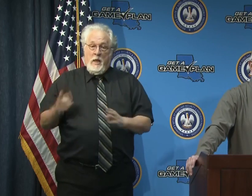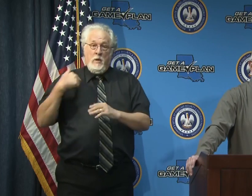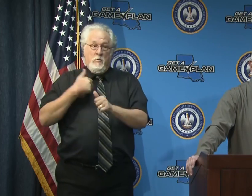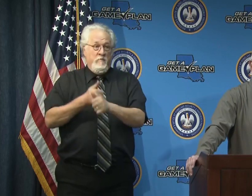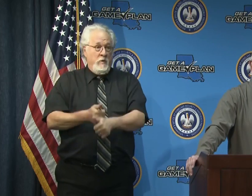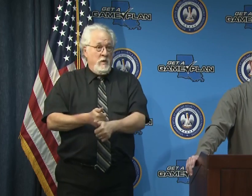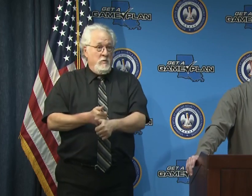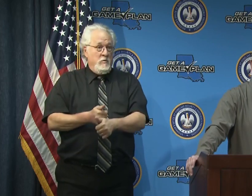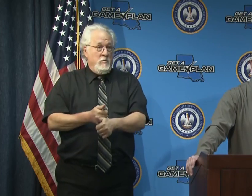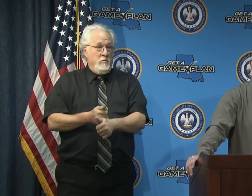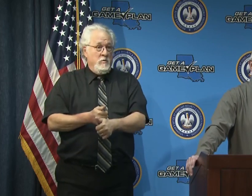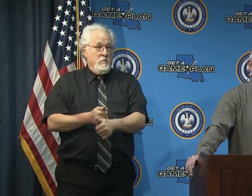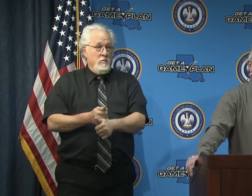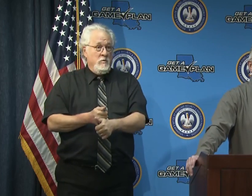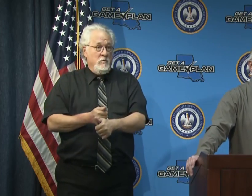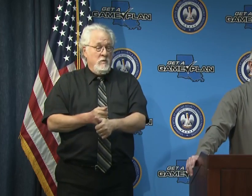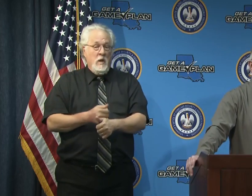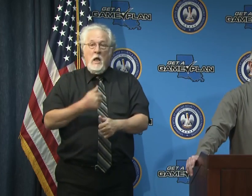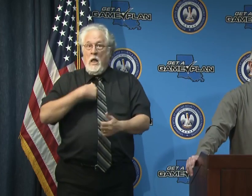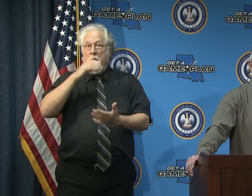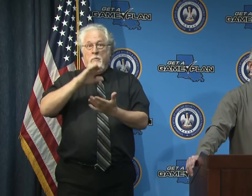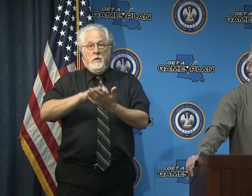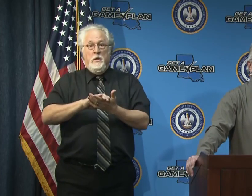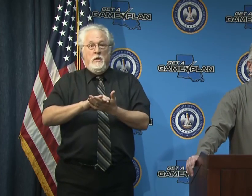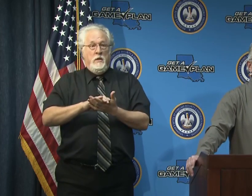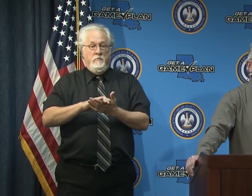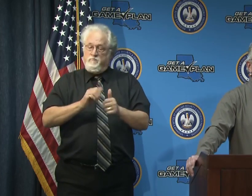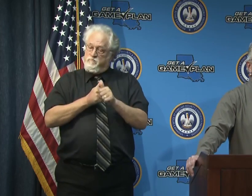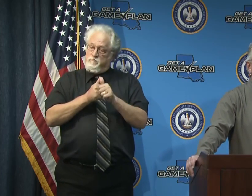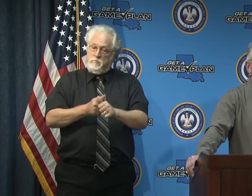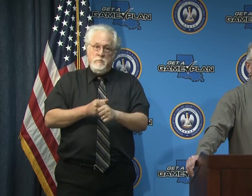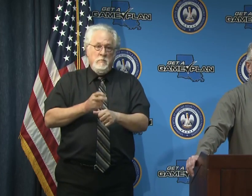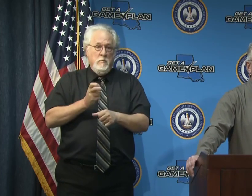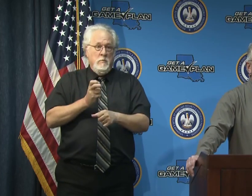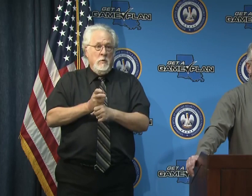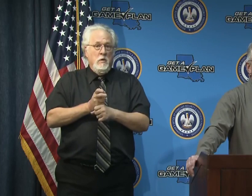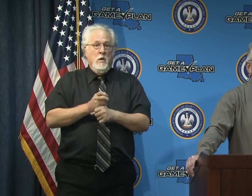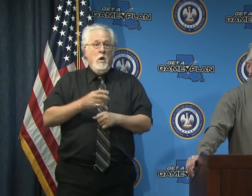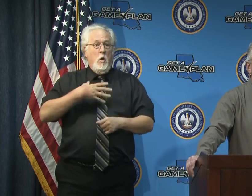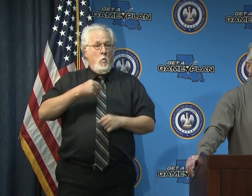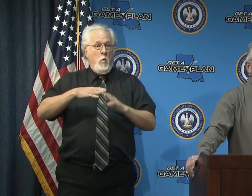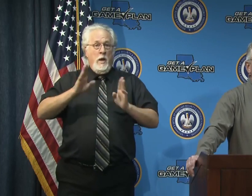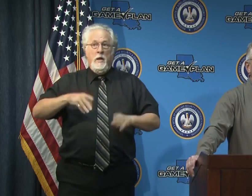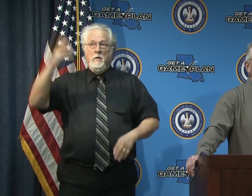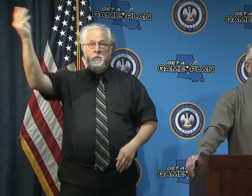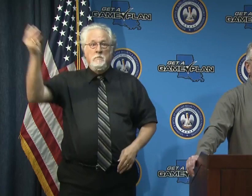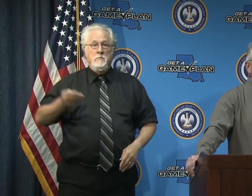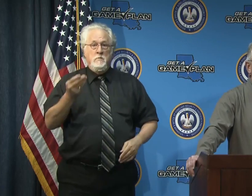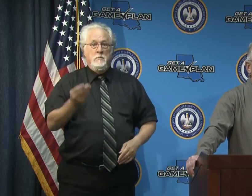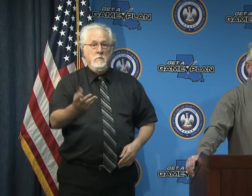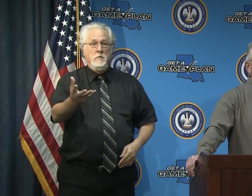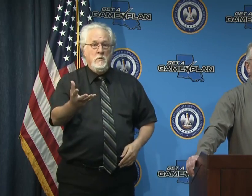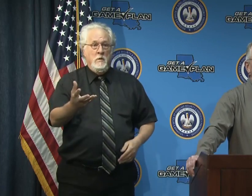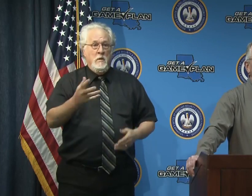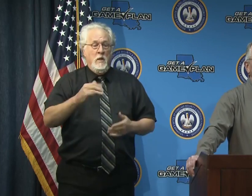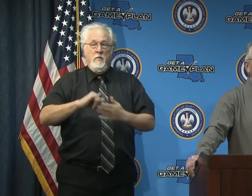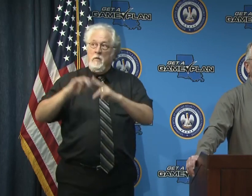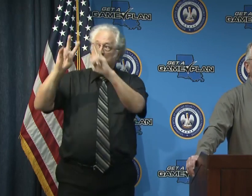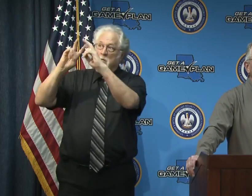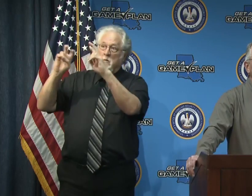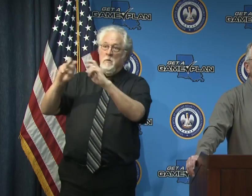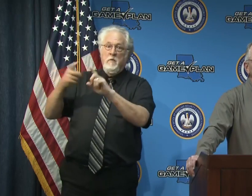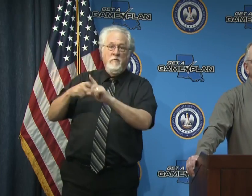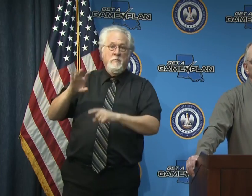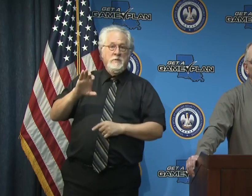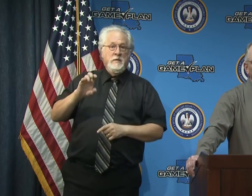following um with with i believe great fidelity is the plan that the white house put forward that has been vetted by the